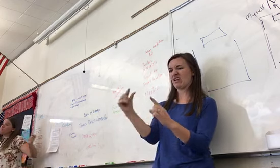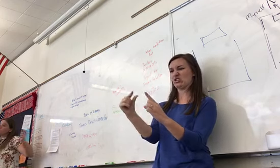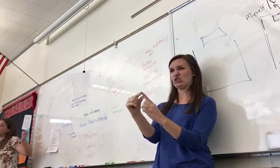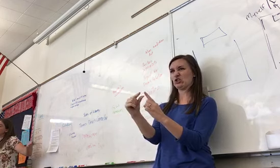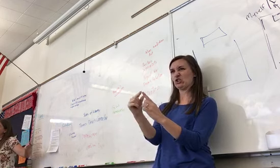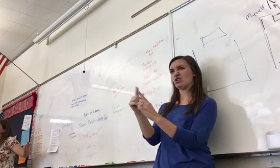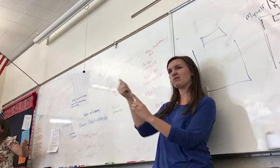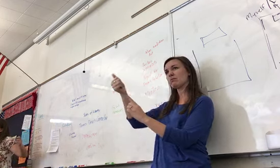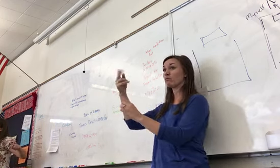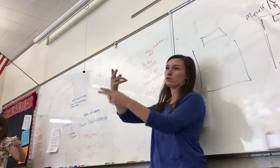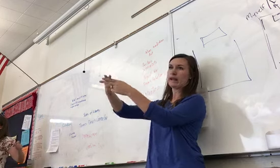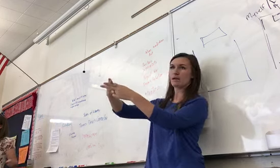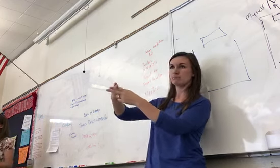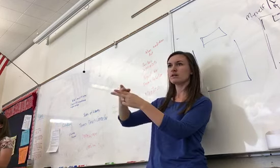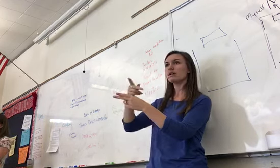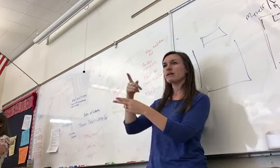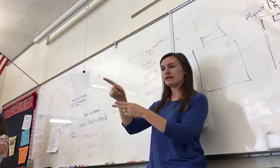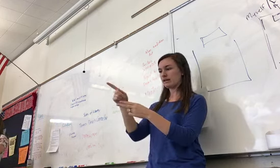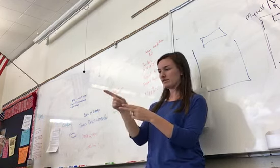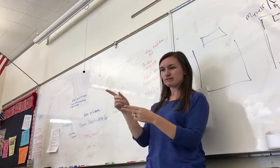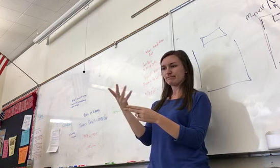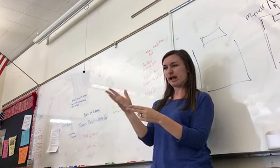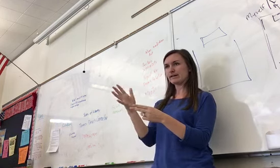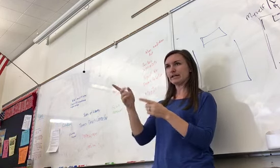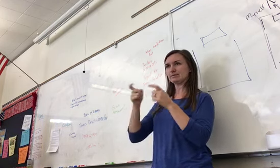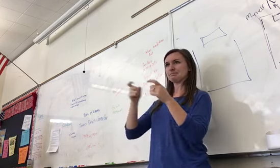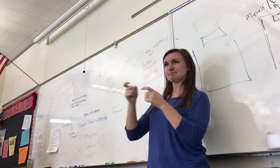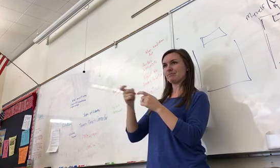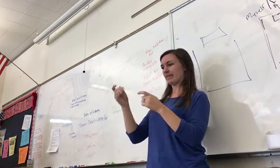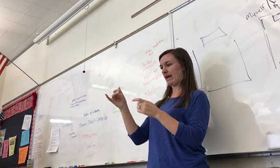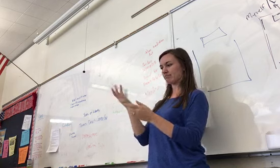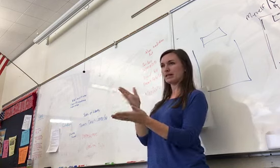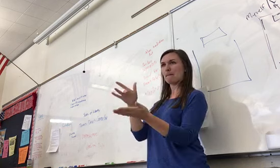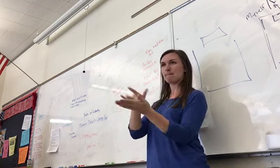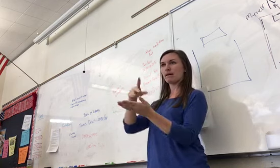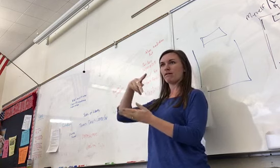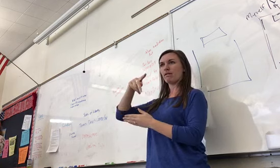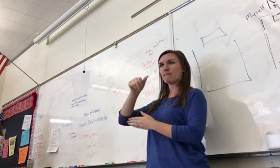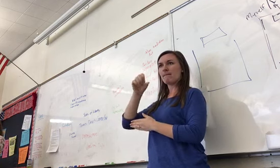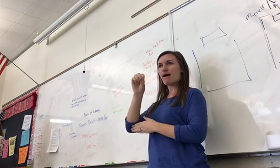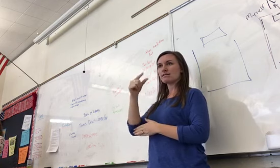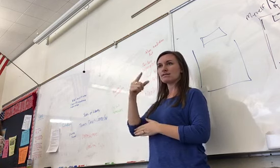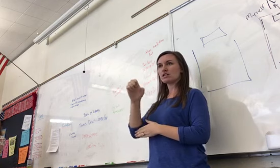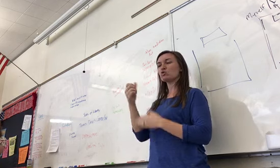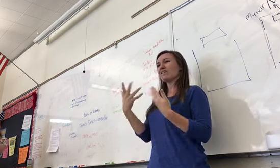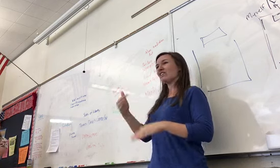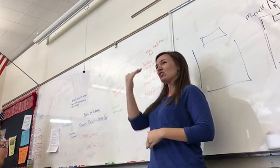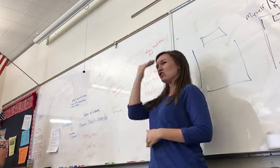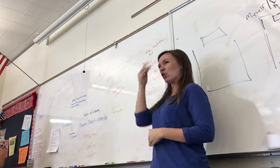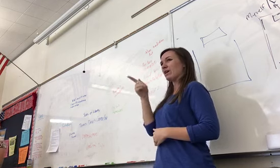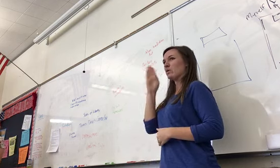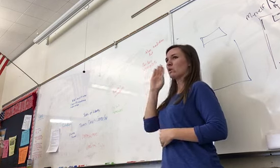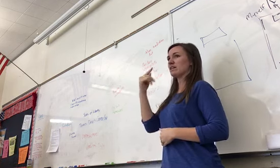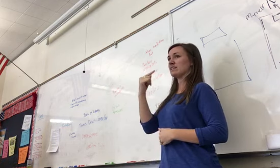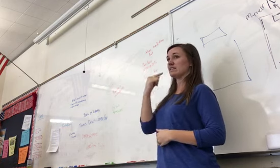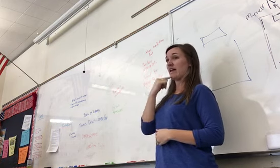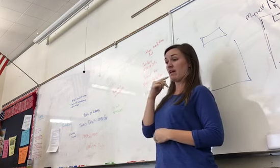be a sourcing for the Middle Passage. He's the one that we know for sure is going to say, this is what the Middle Passage is really like.